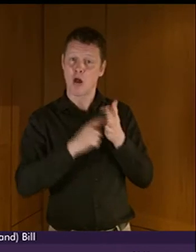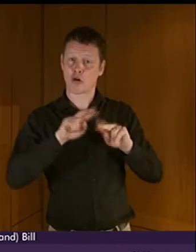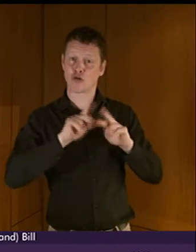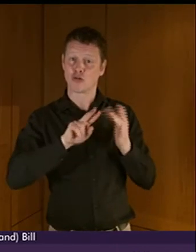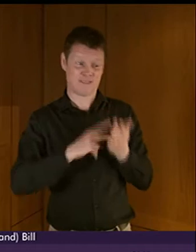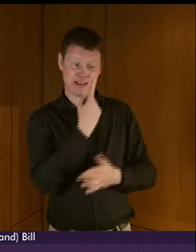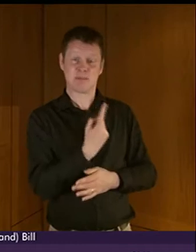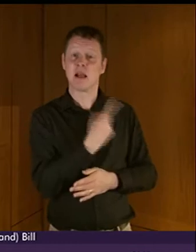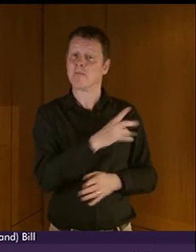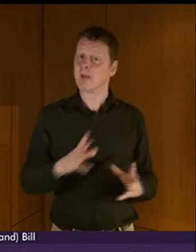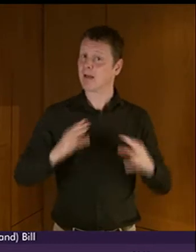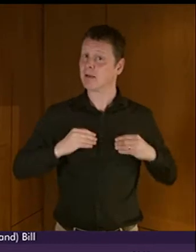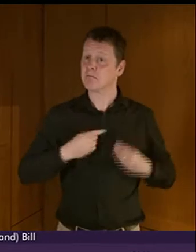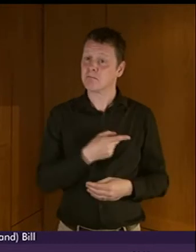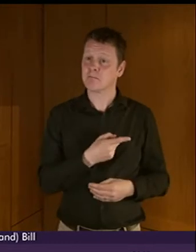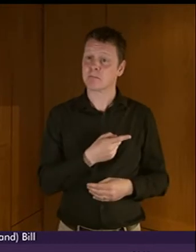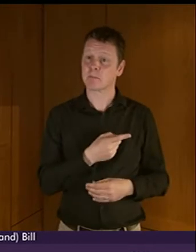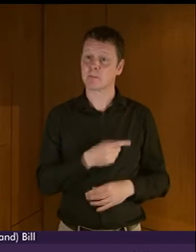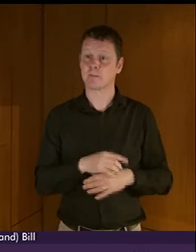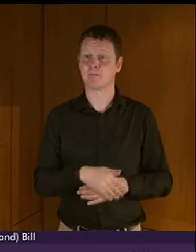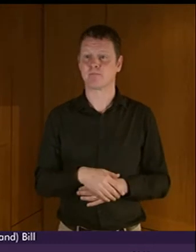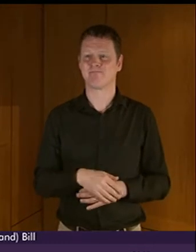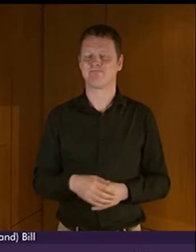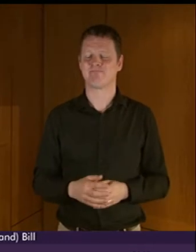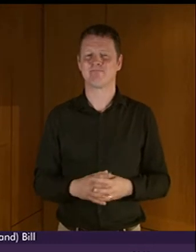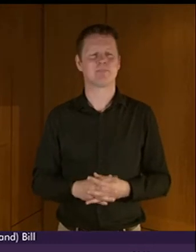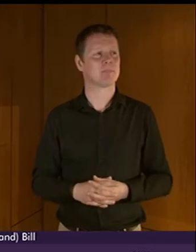requires, and has done since its inception,